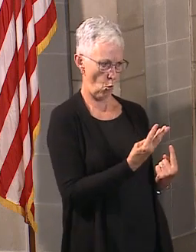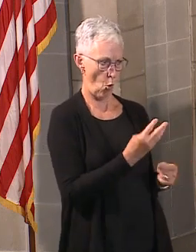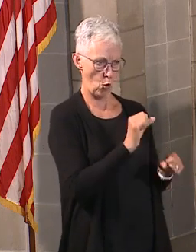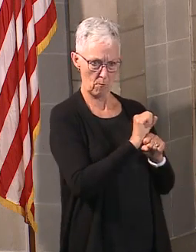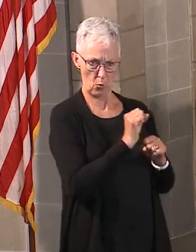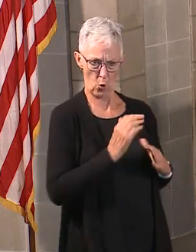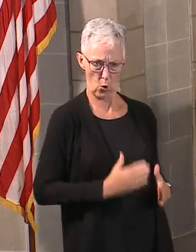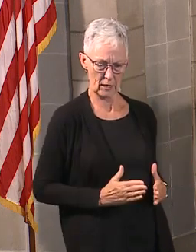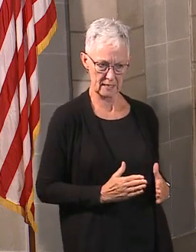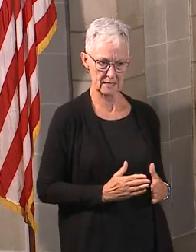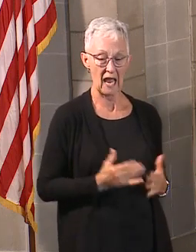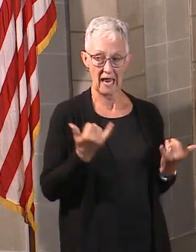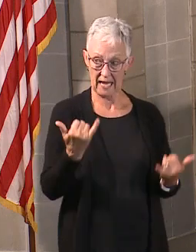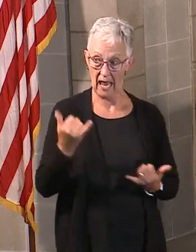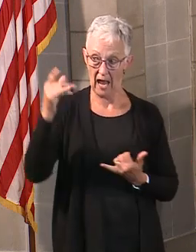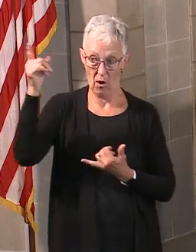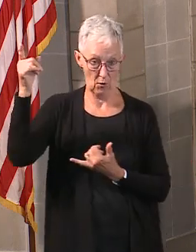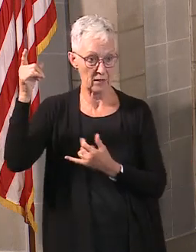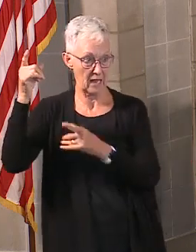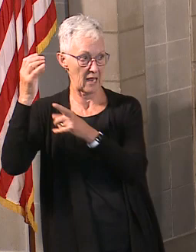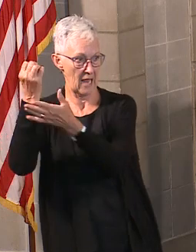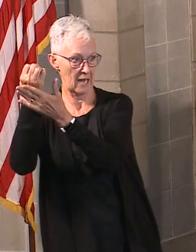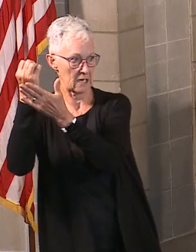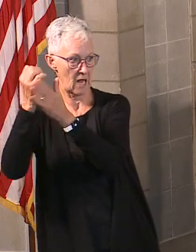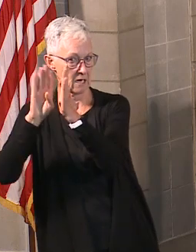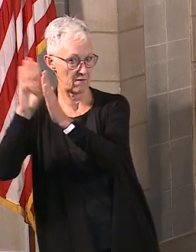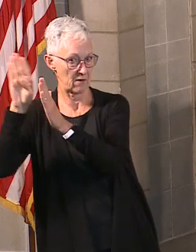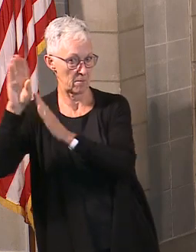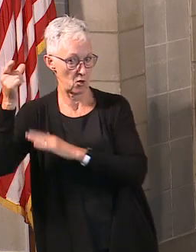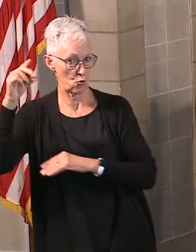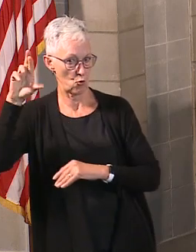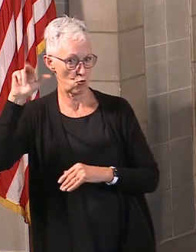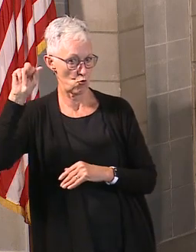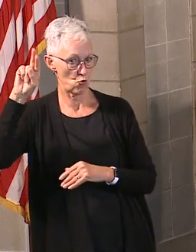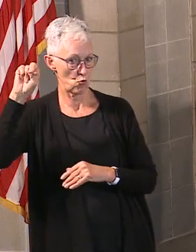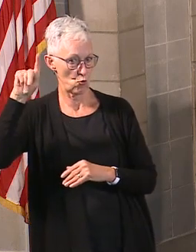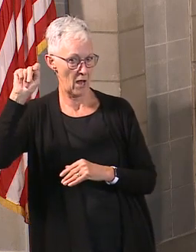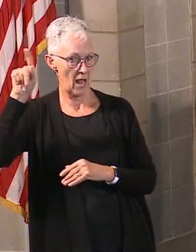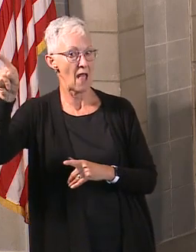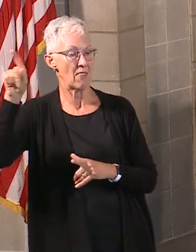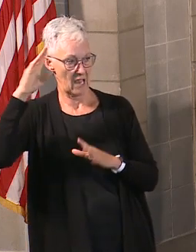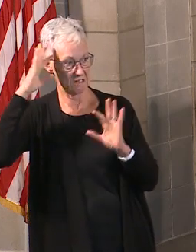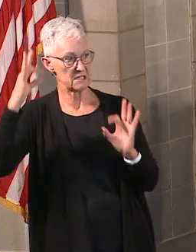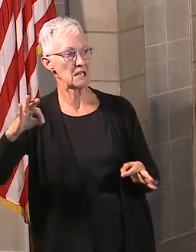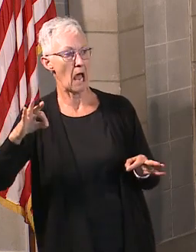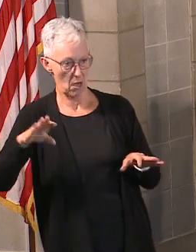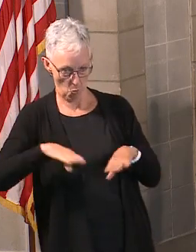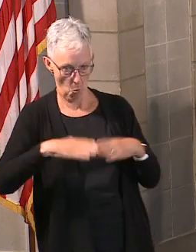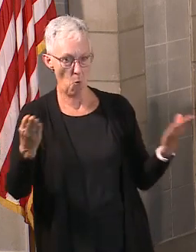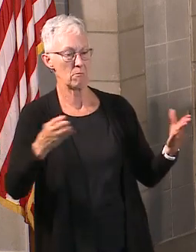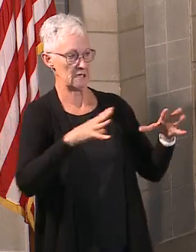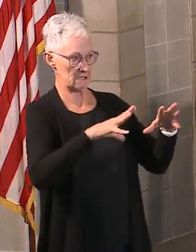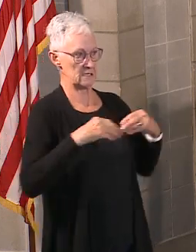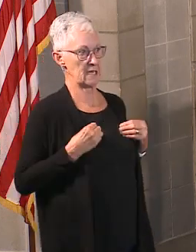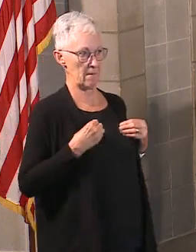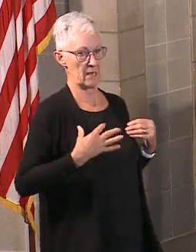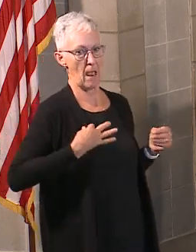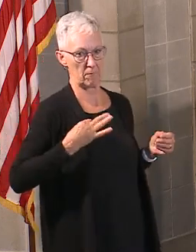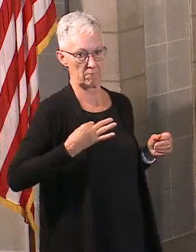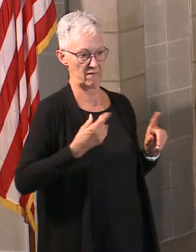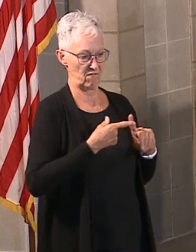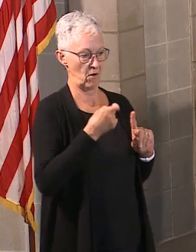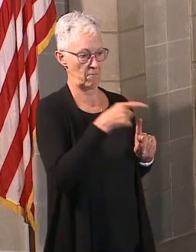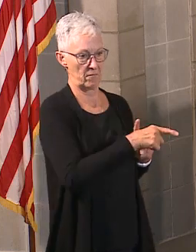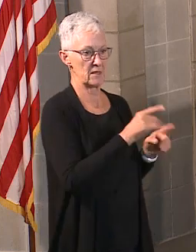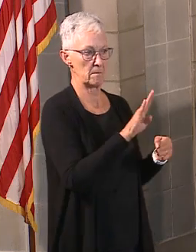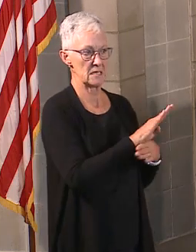opened up that grant process to those companies that have one to four people working at them. And so I just wanted to remind people